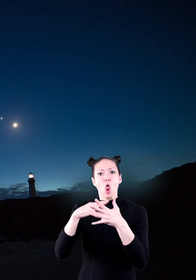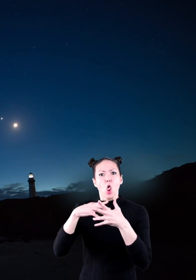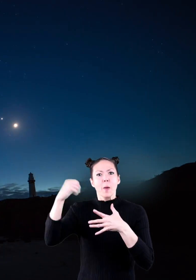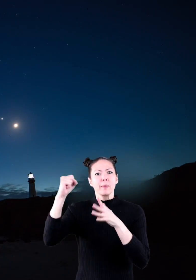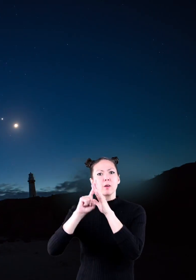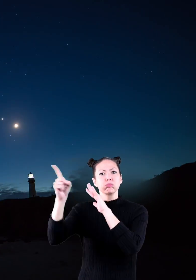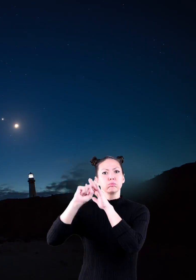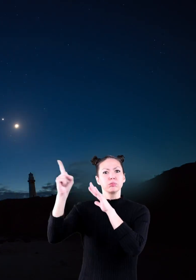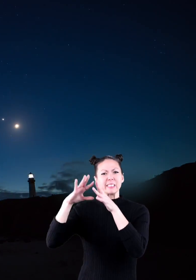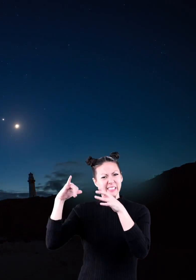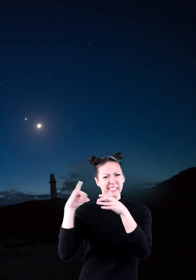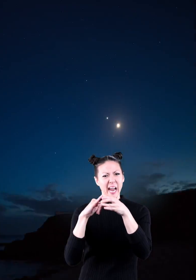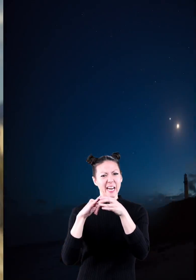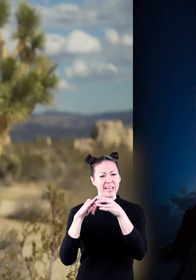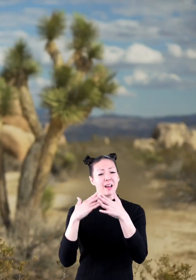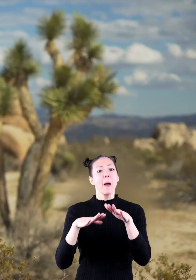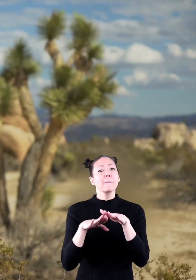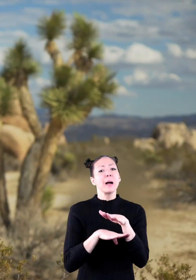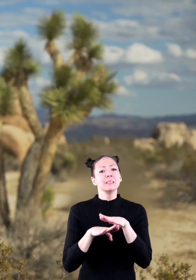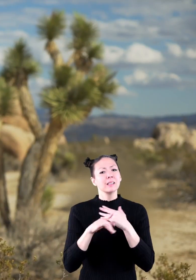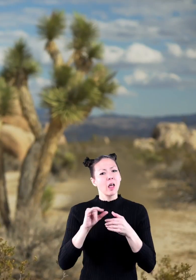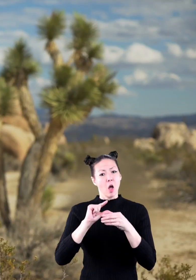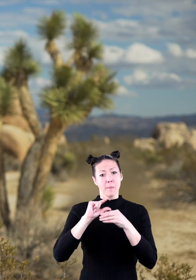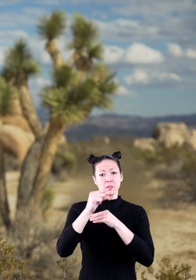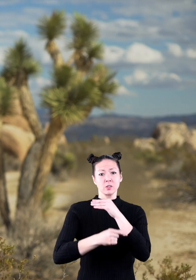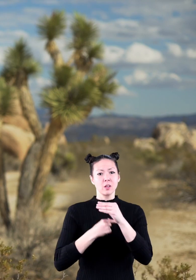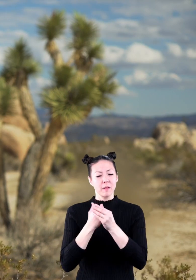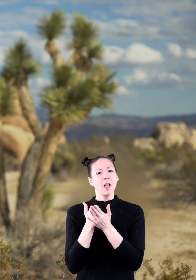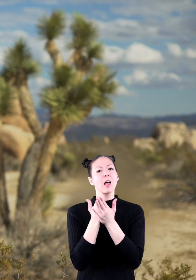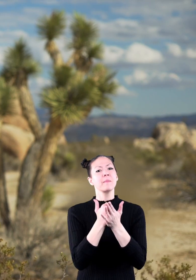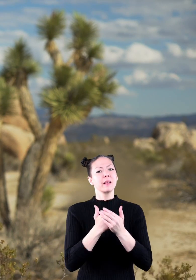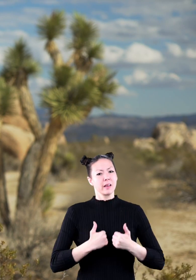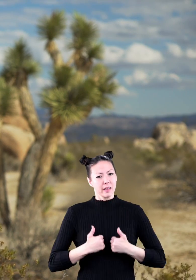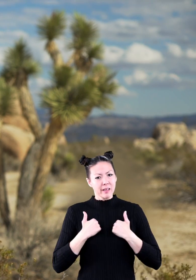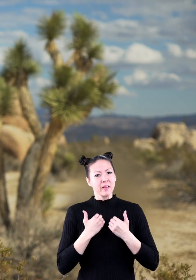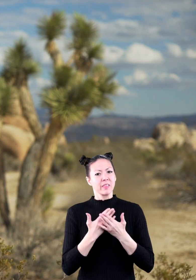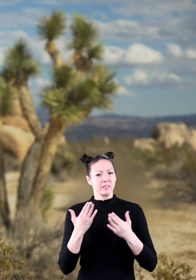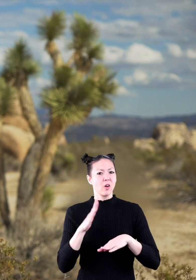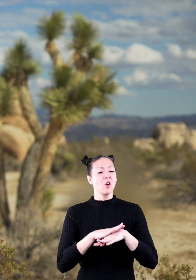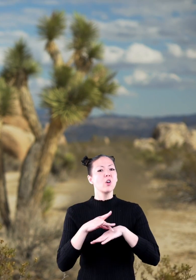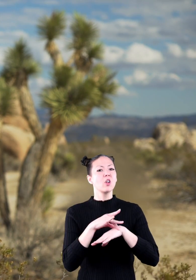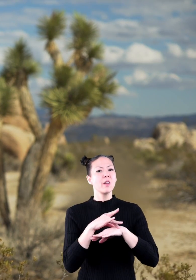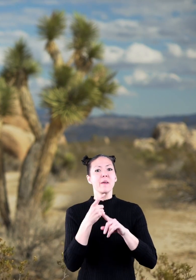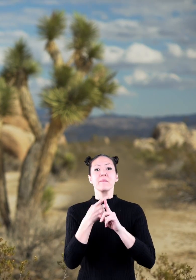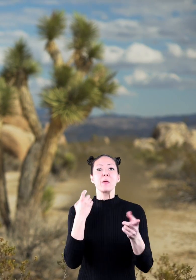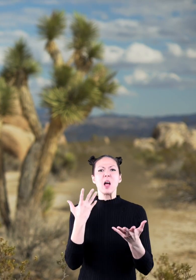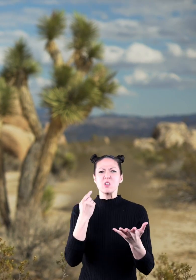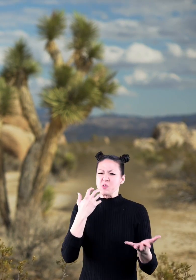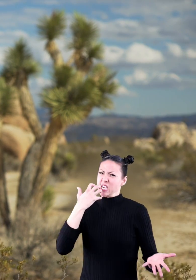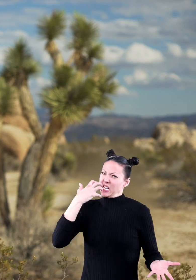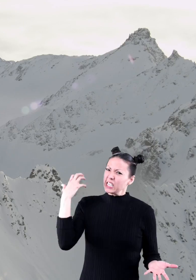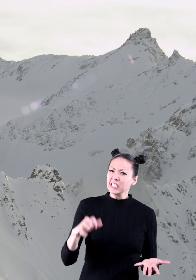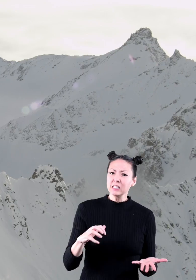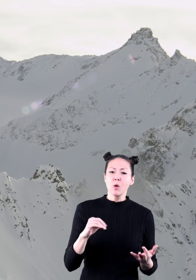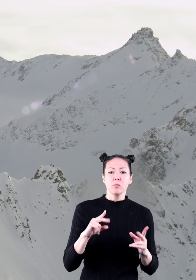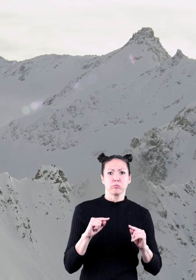escaping. Basically, the atmosphere helps keep the living things on Earth from becoming too hot or too cold.